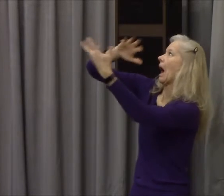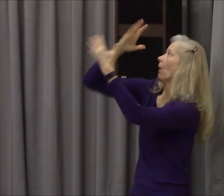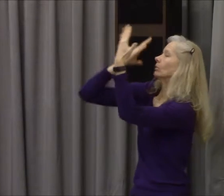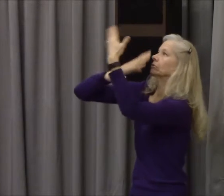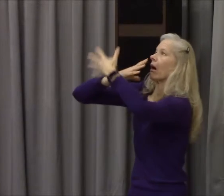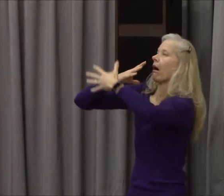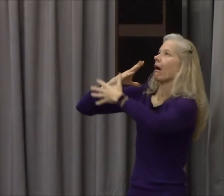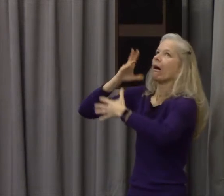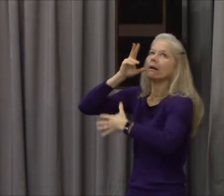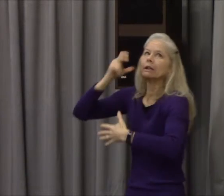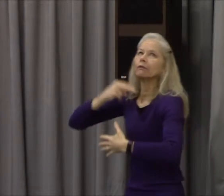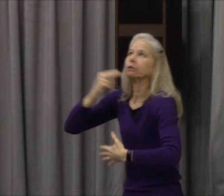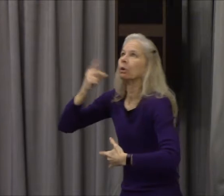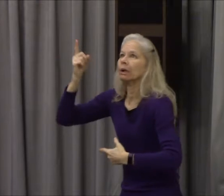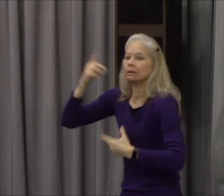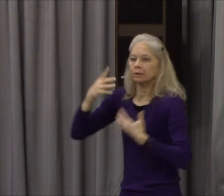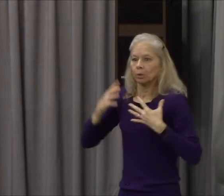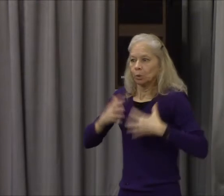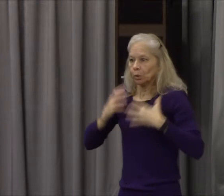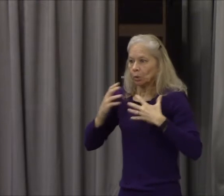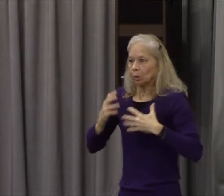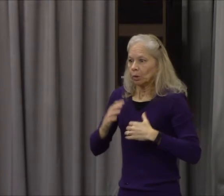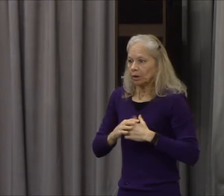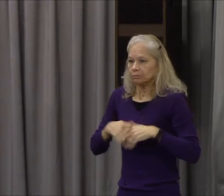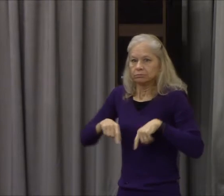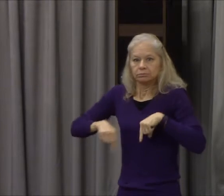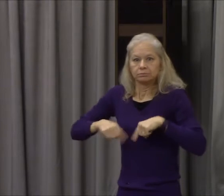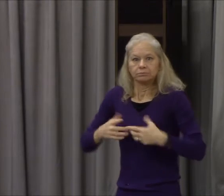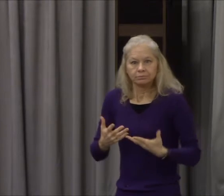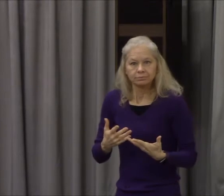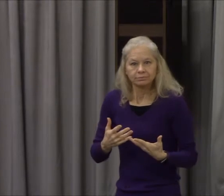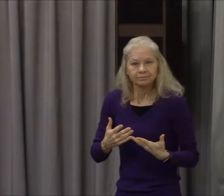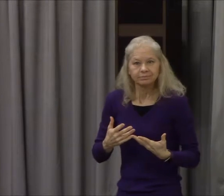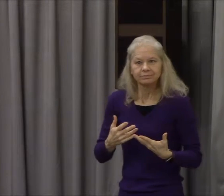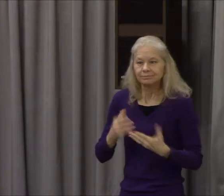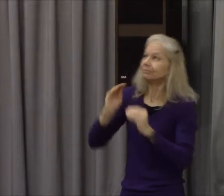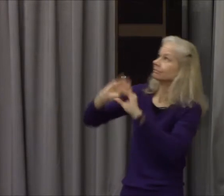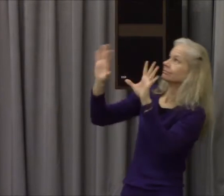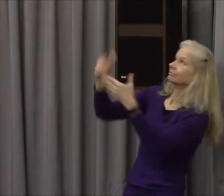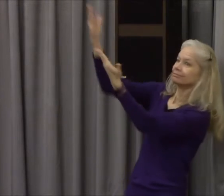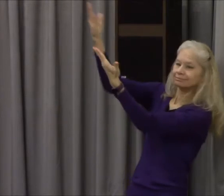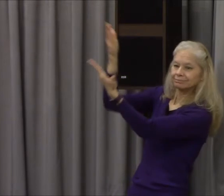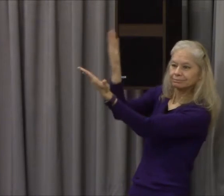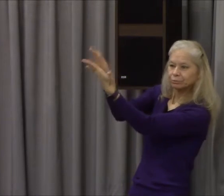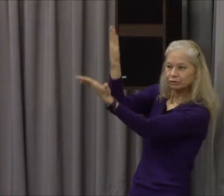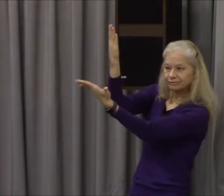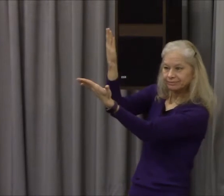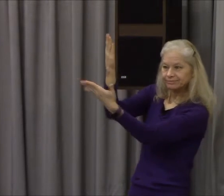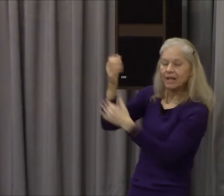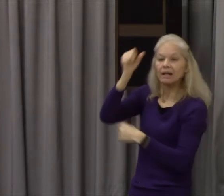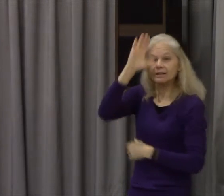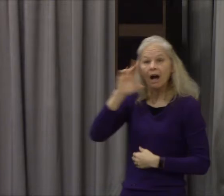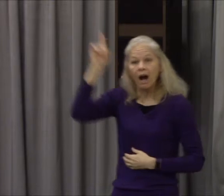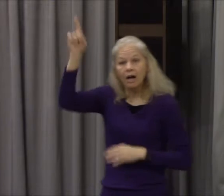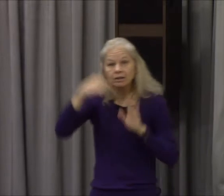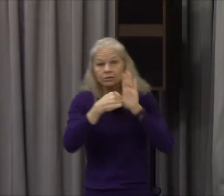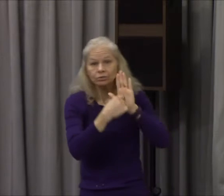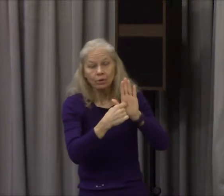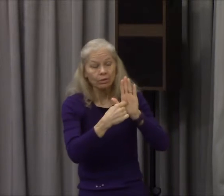of sin is the law by the way what happened right after